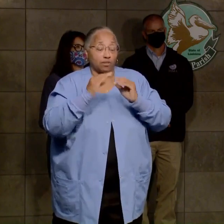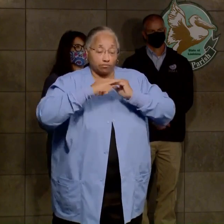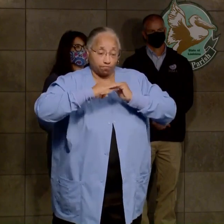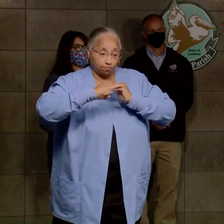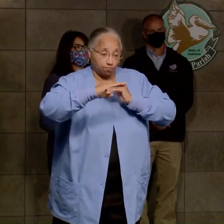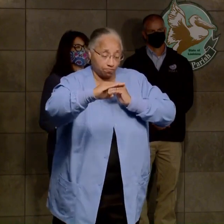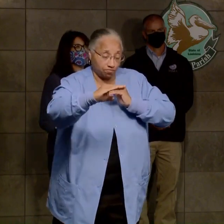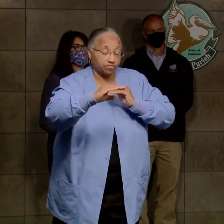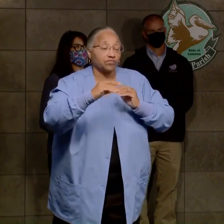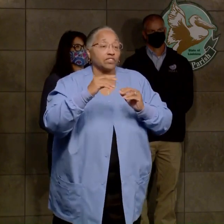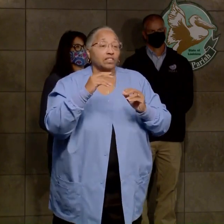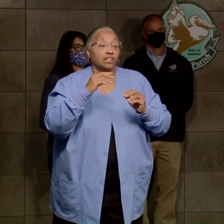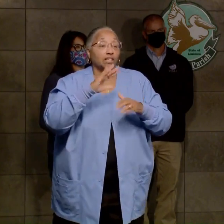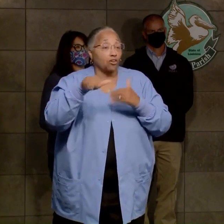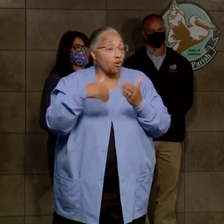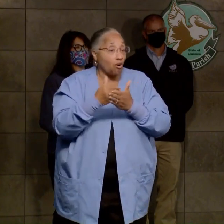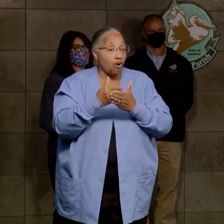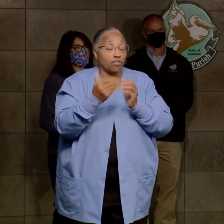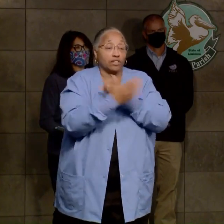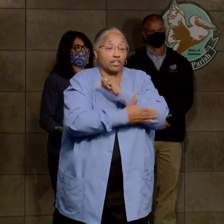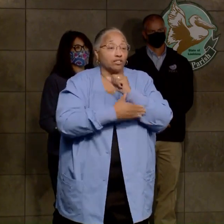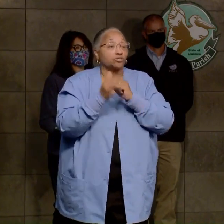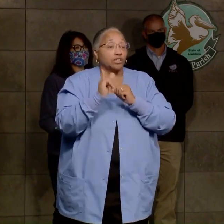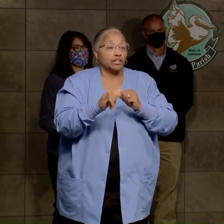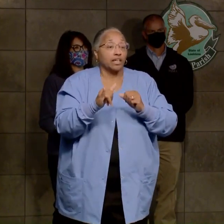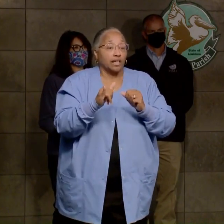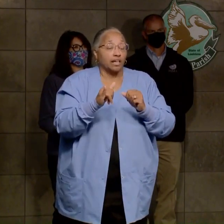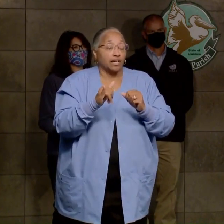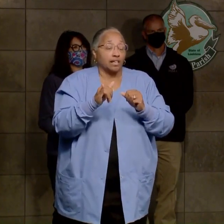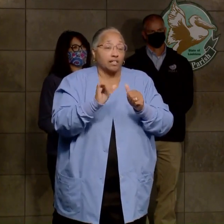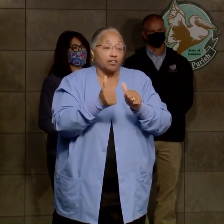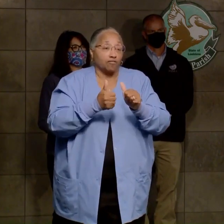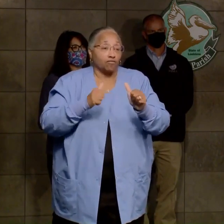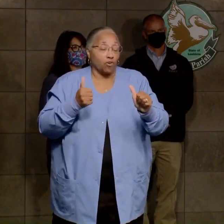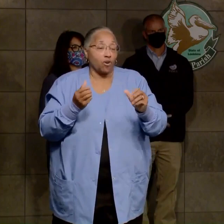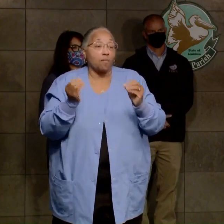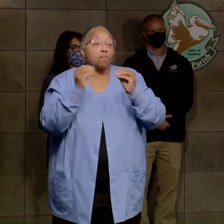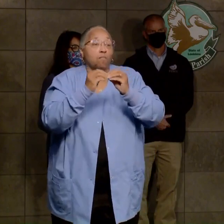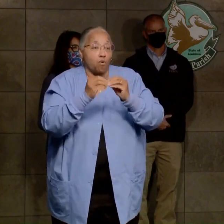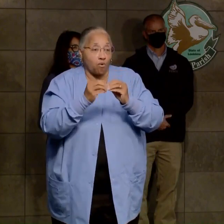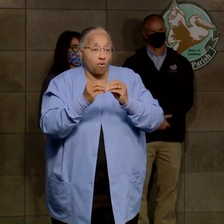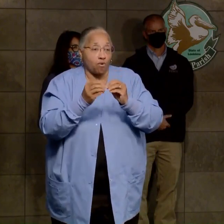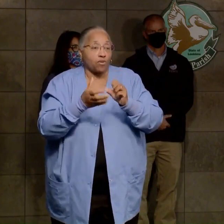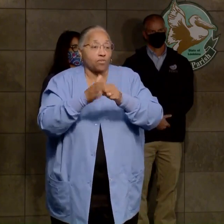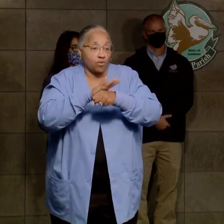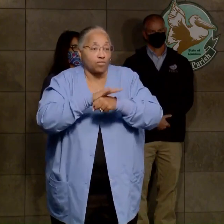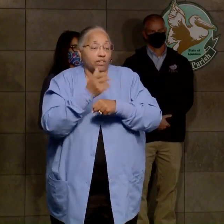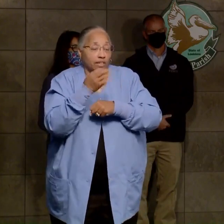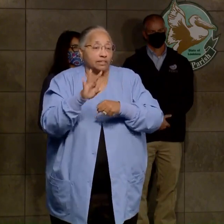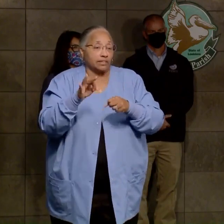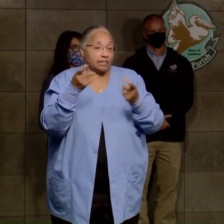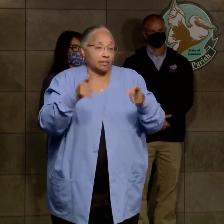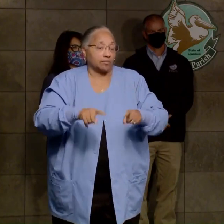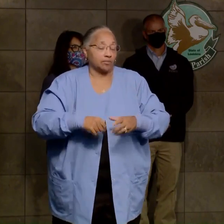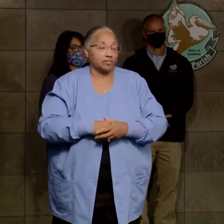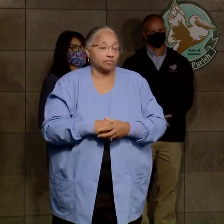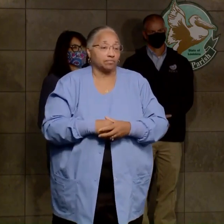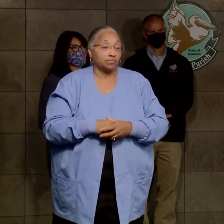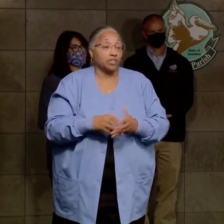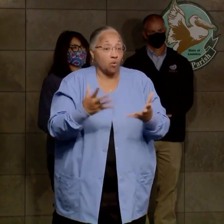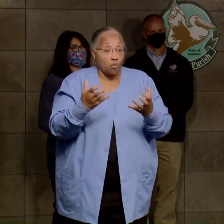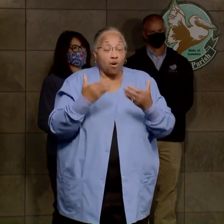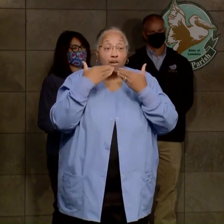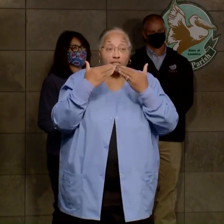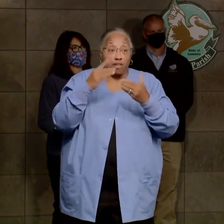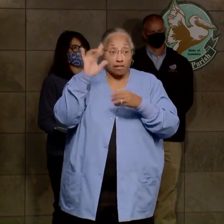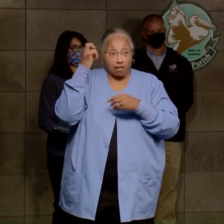the whole country out of COVID-19 a little bit faster. And so with that, I just want to thank the governor